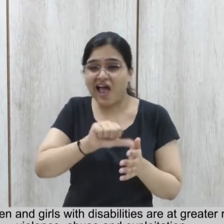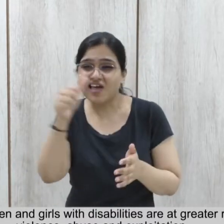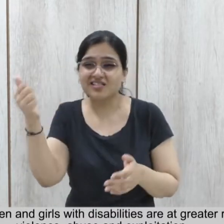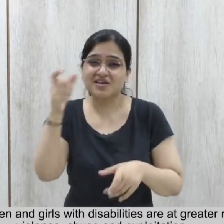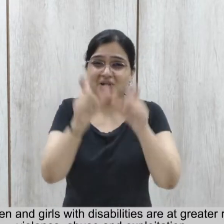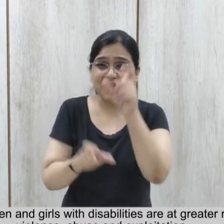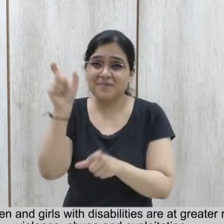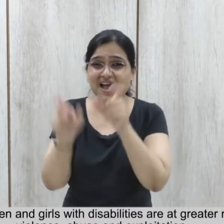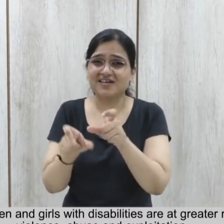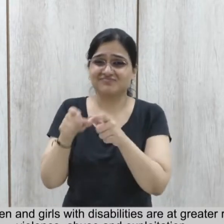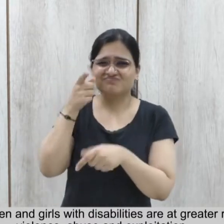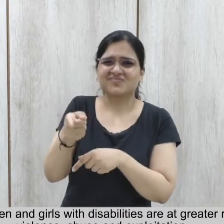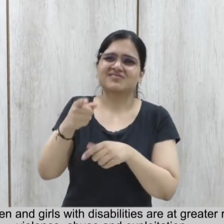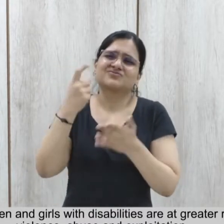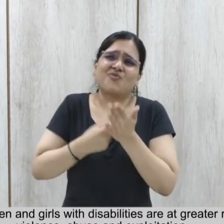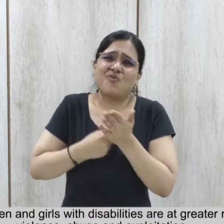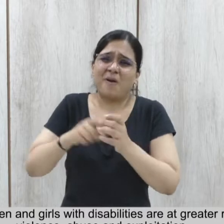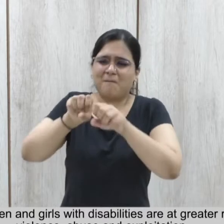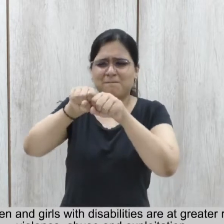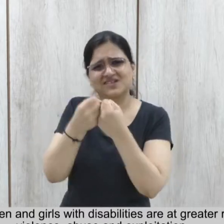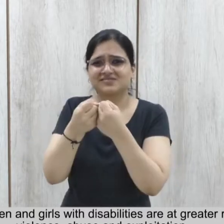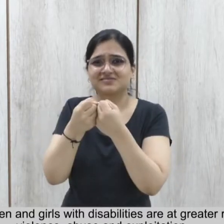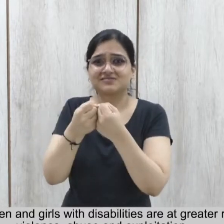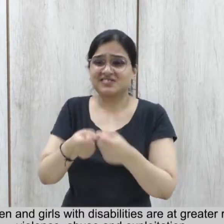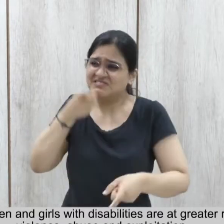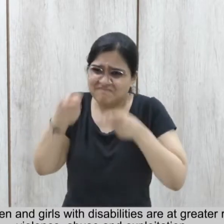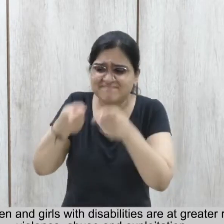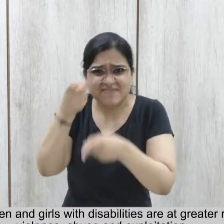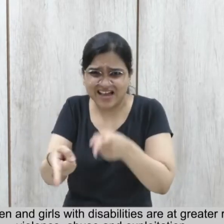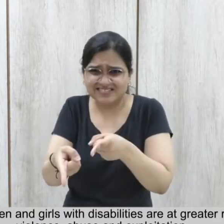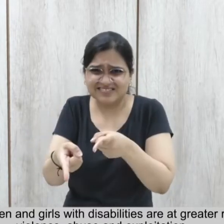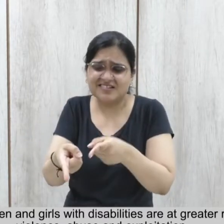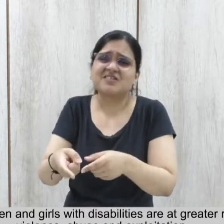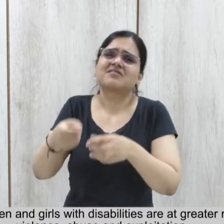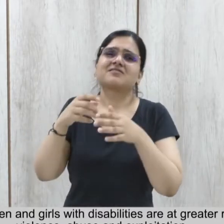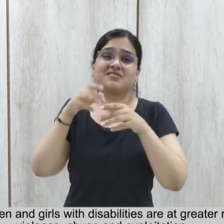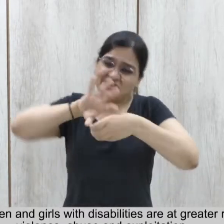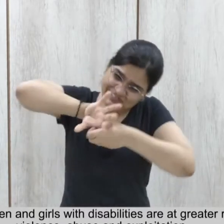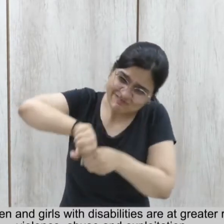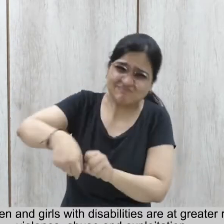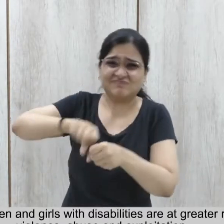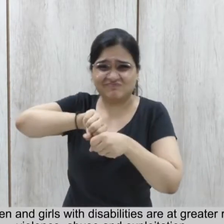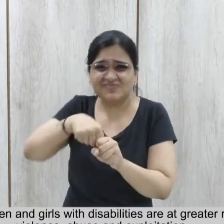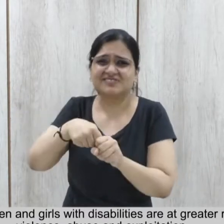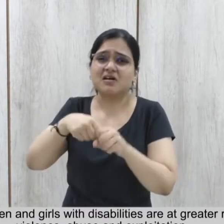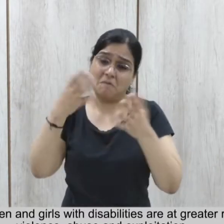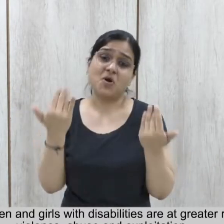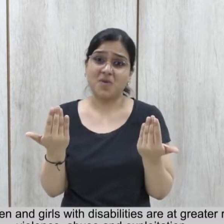to violence, abuse and exploitation.